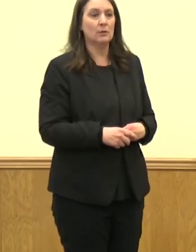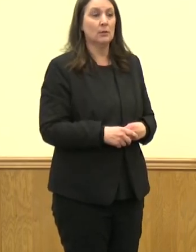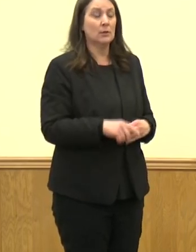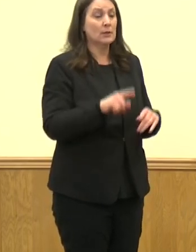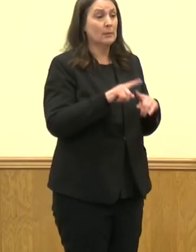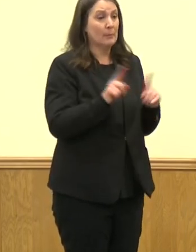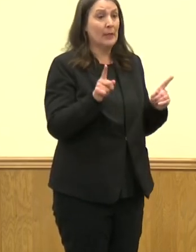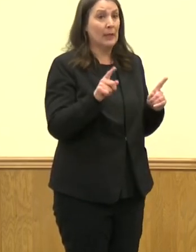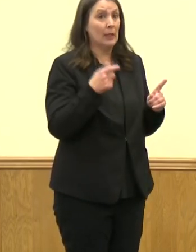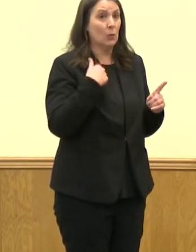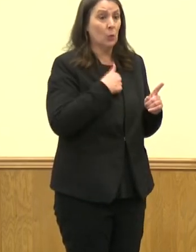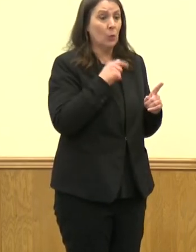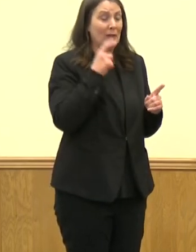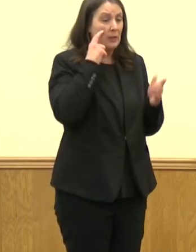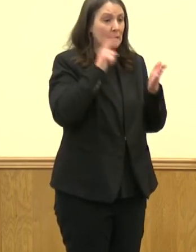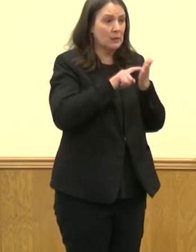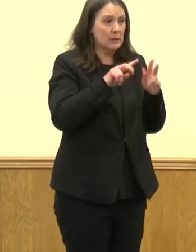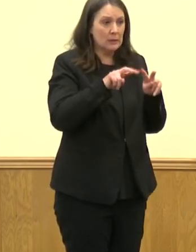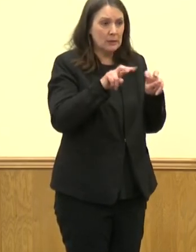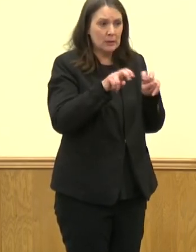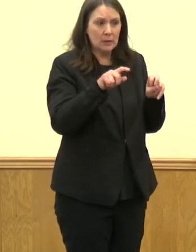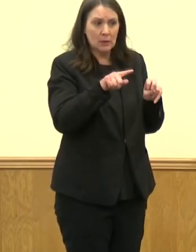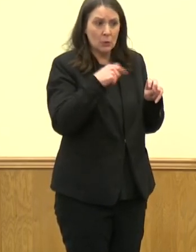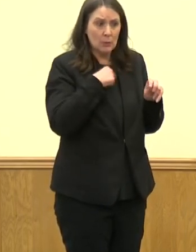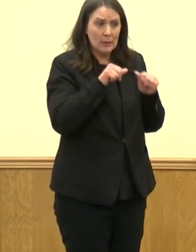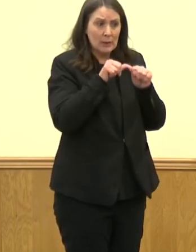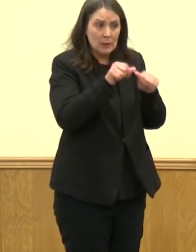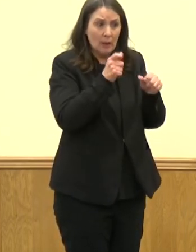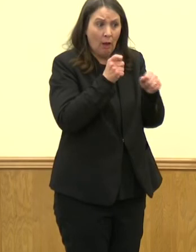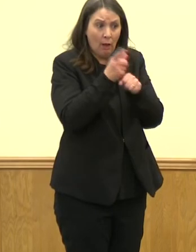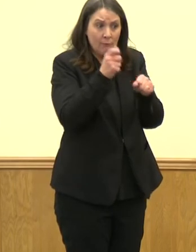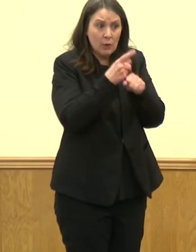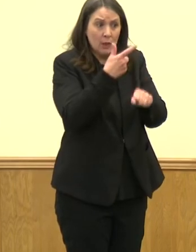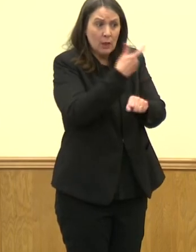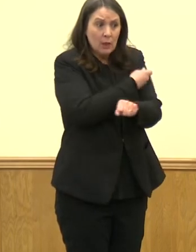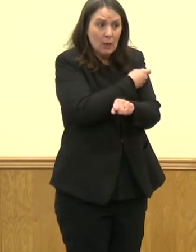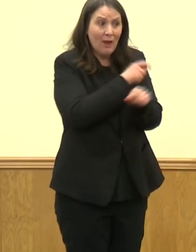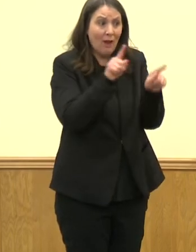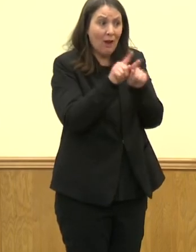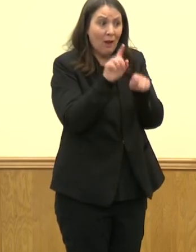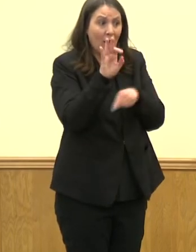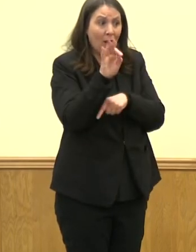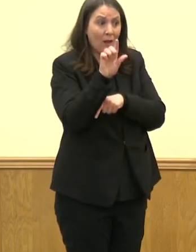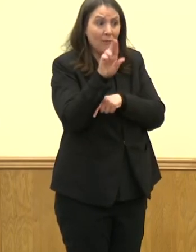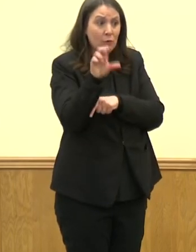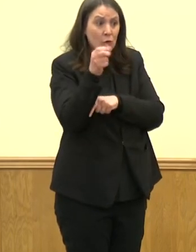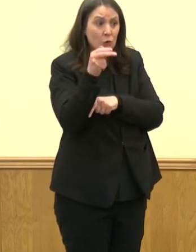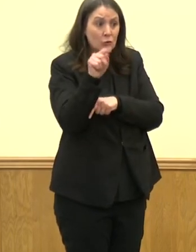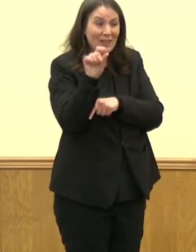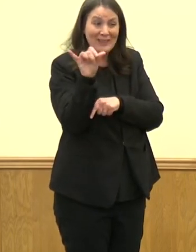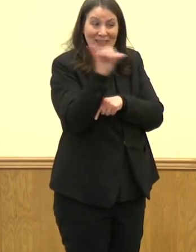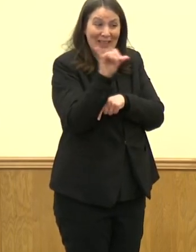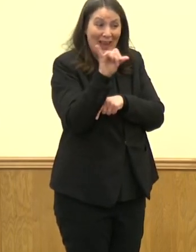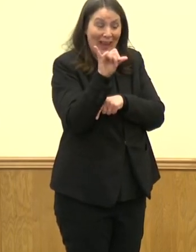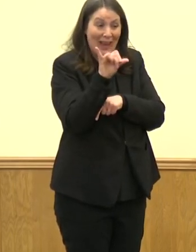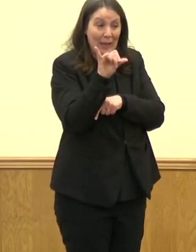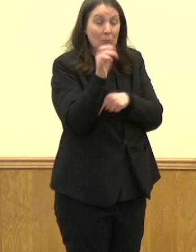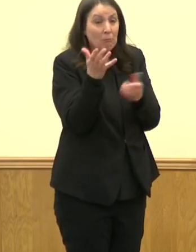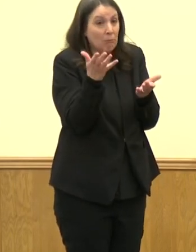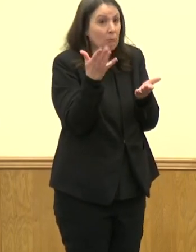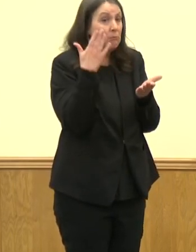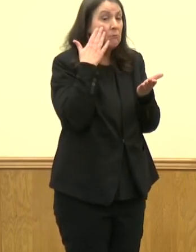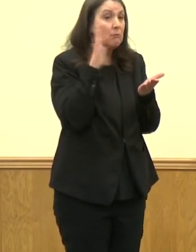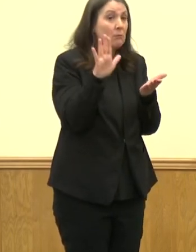that is this going to be something that we continue to get boosted on. Is this a seasonal thing, such as influenza? And I think we're going to learn a lot more about vaccines